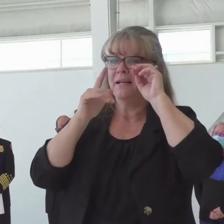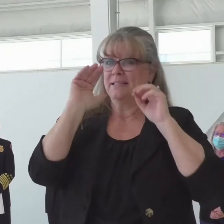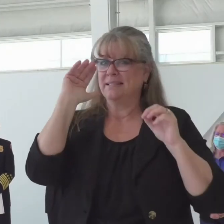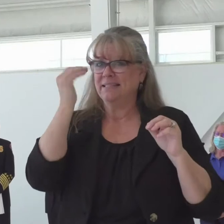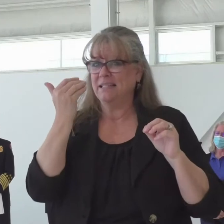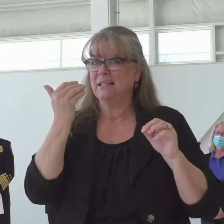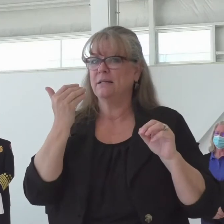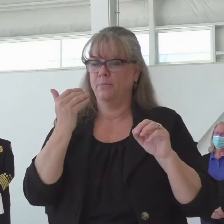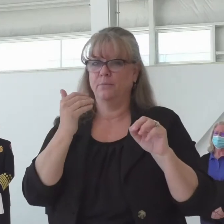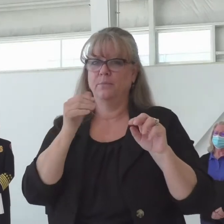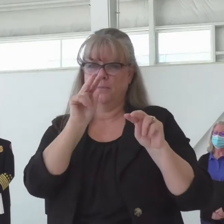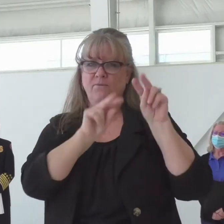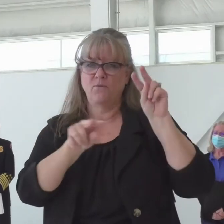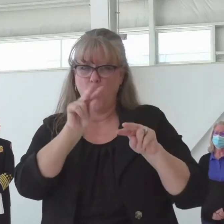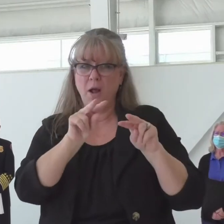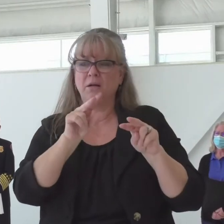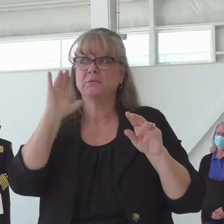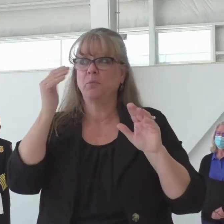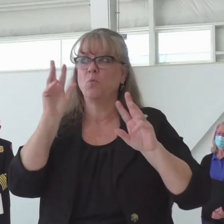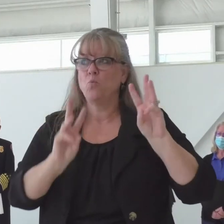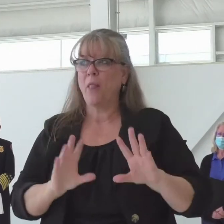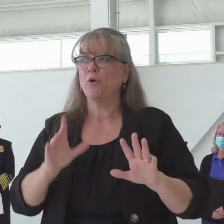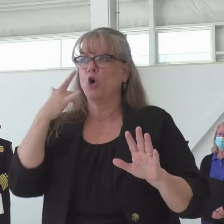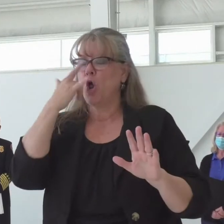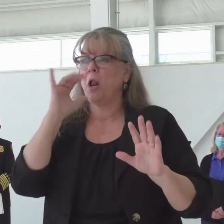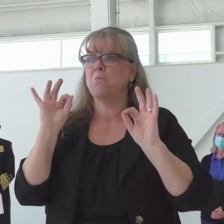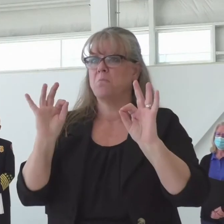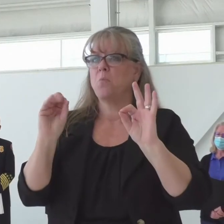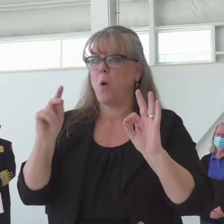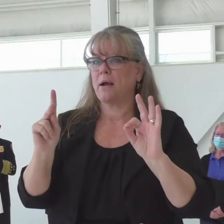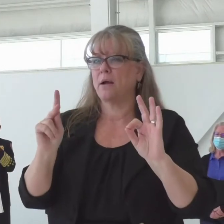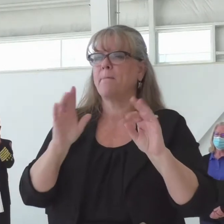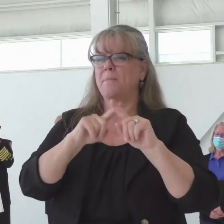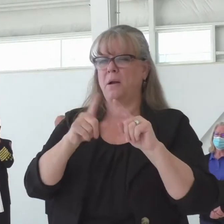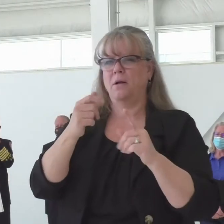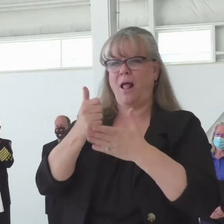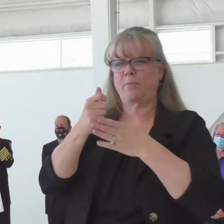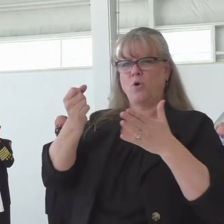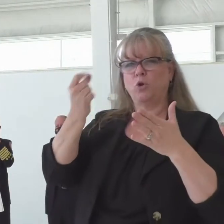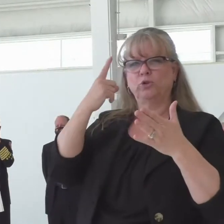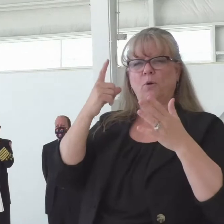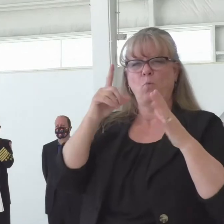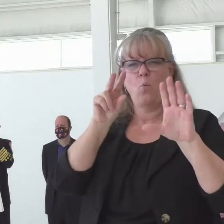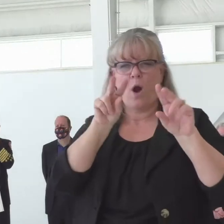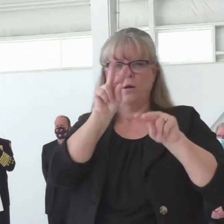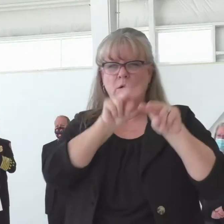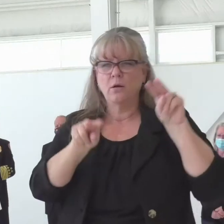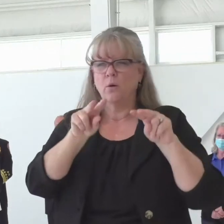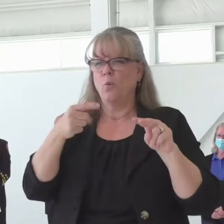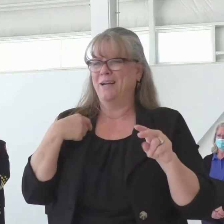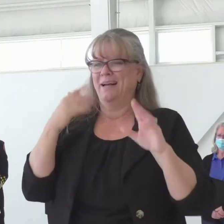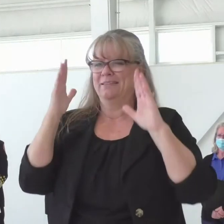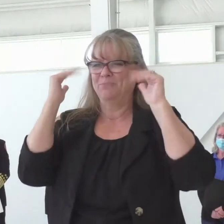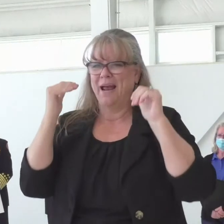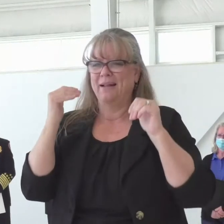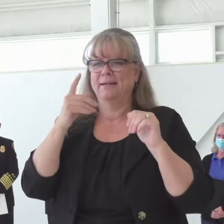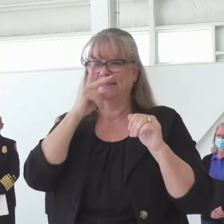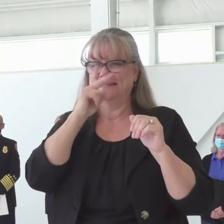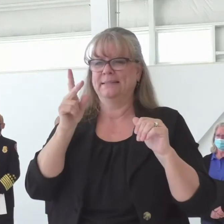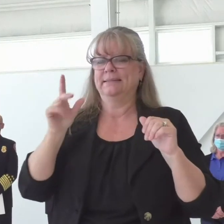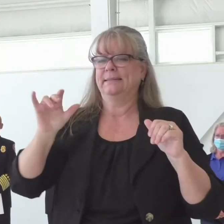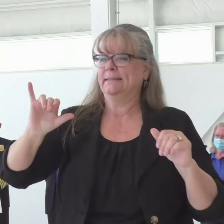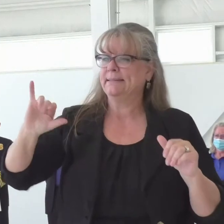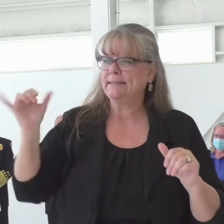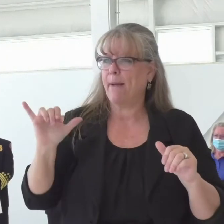but to kind of put it in perspective, we're looking at very similar to what we were this time of year as we were